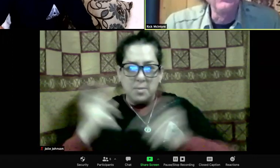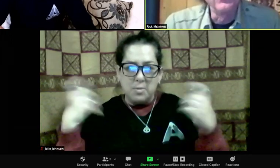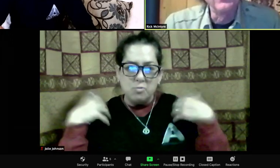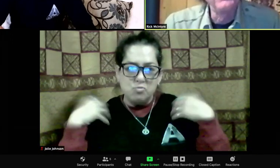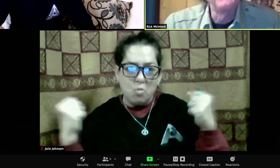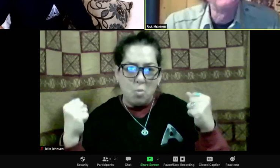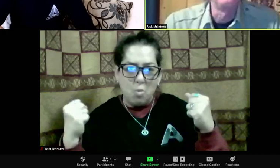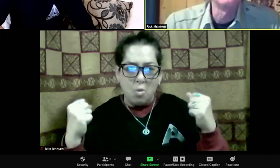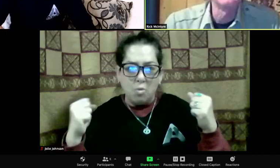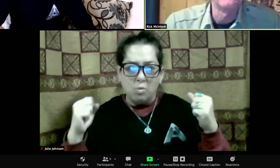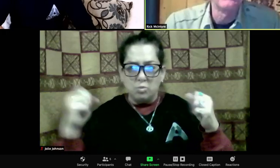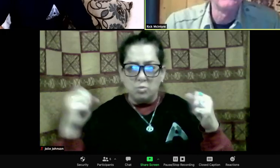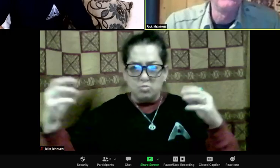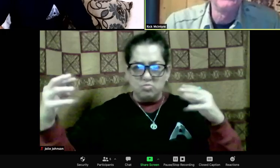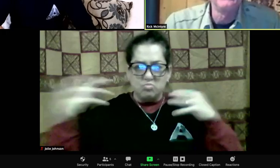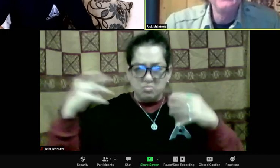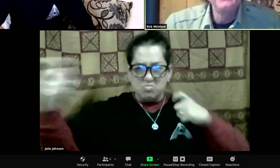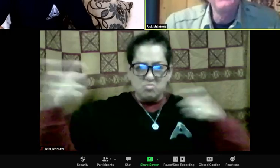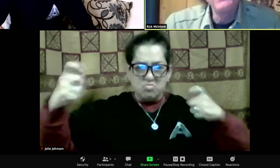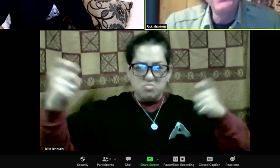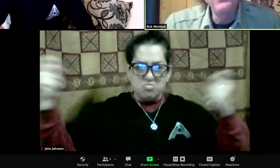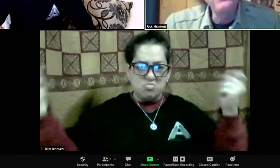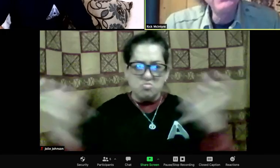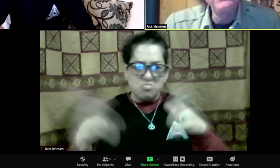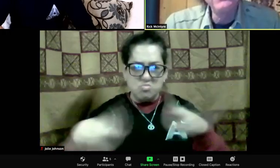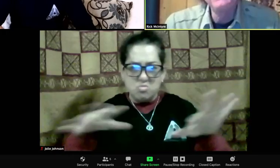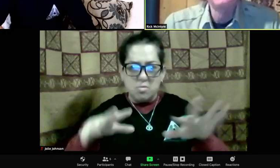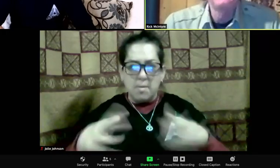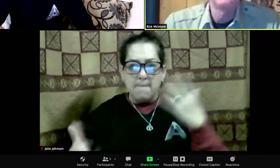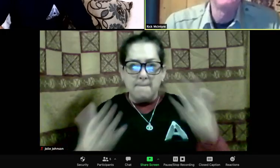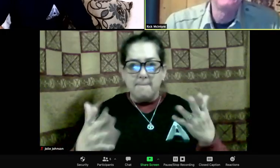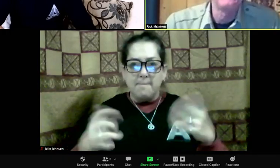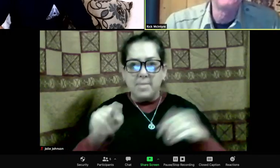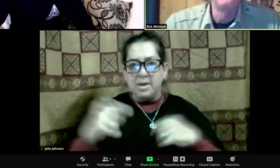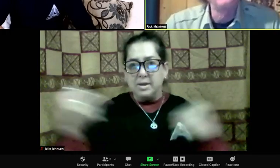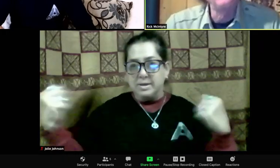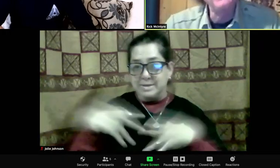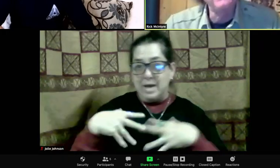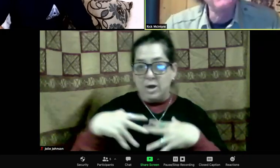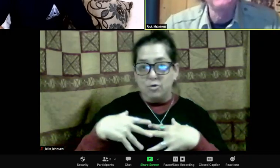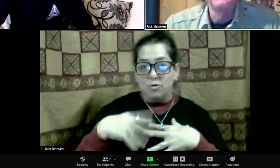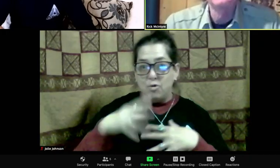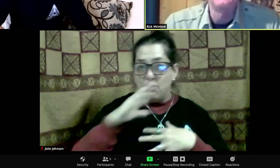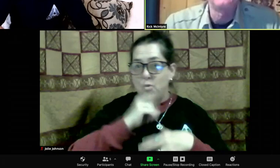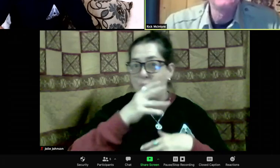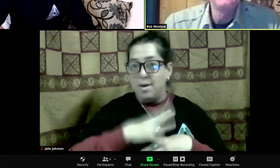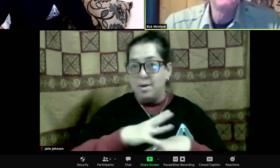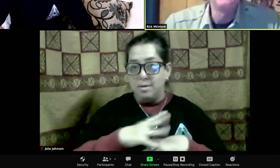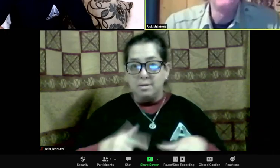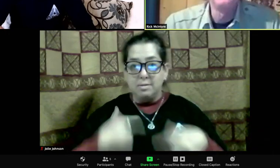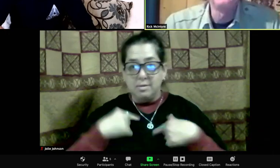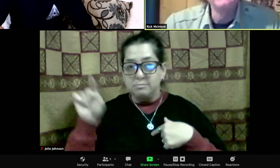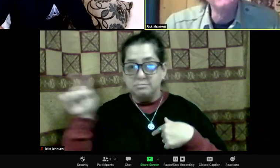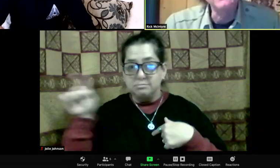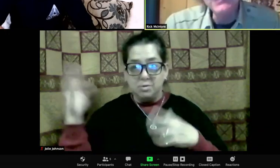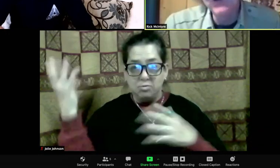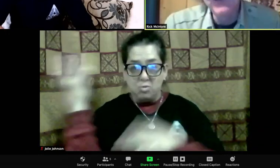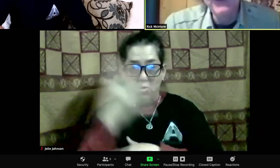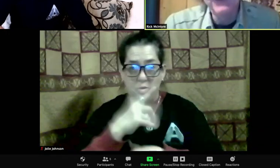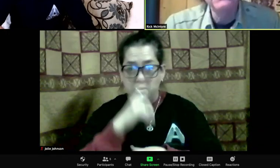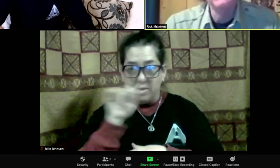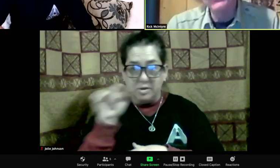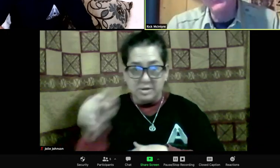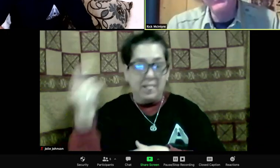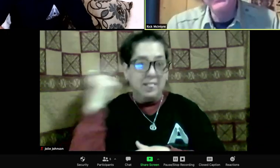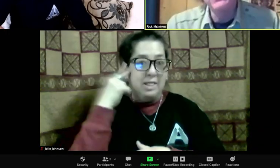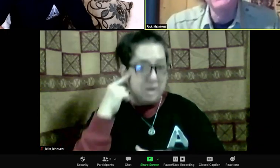advanced technology is indistinguishable from magic. So if the aliens ever land in